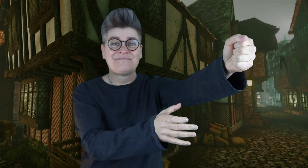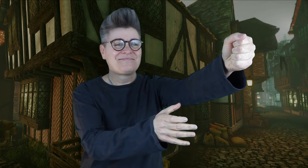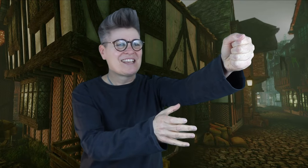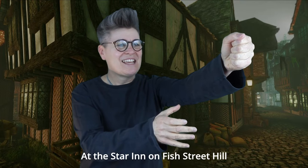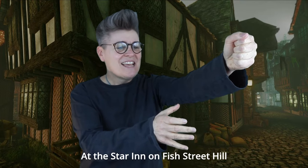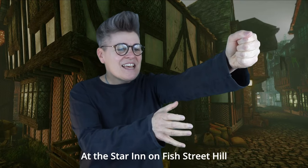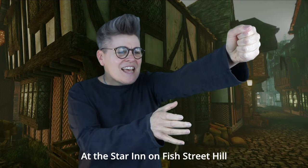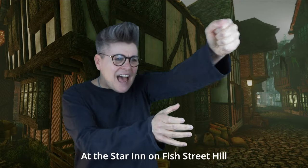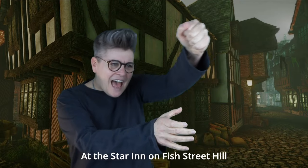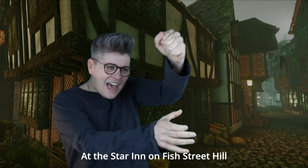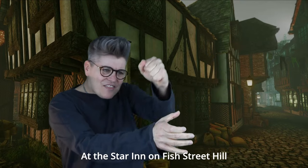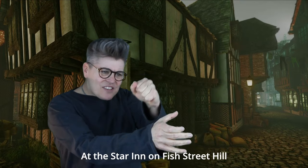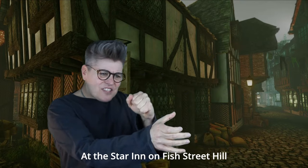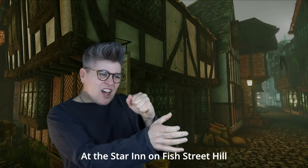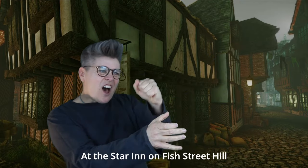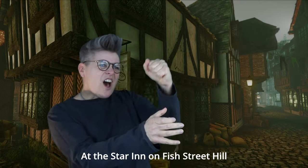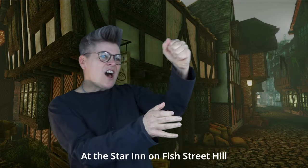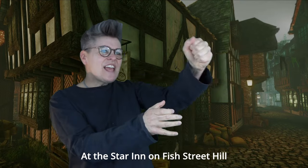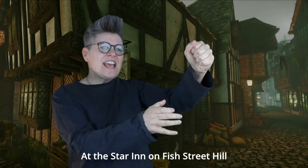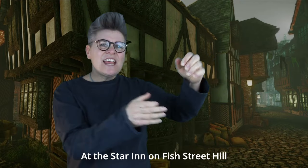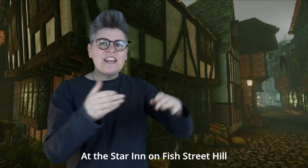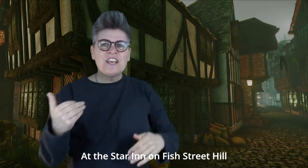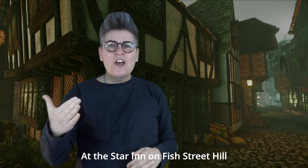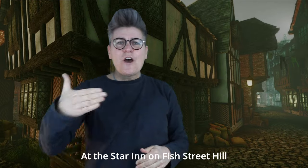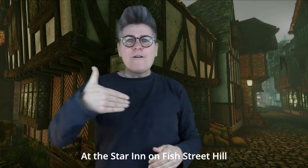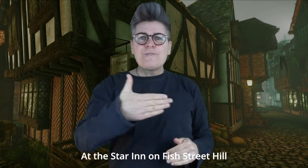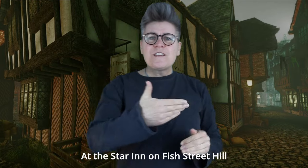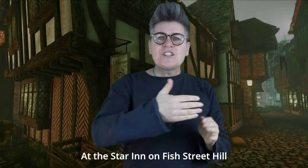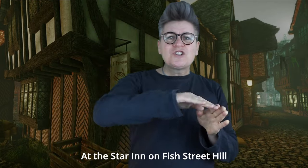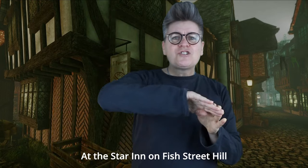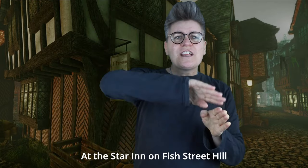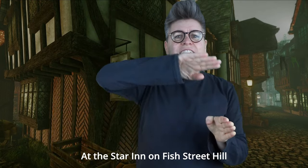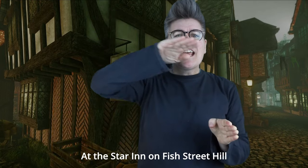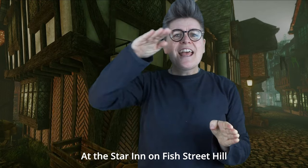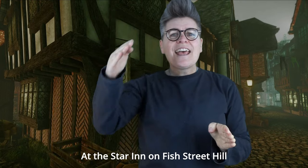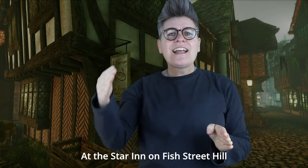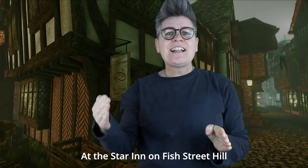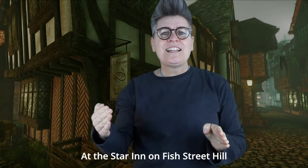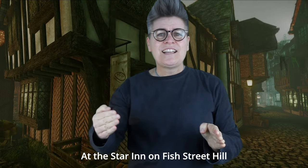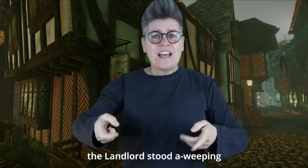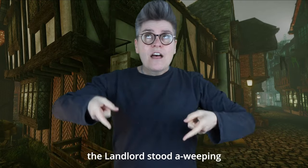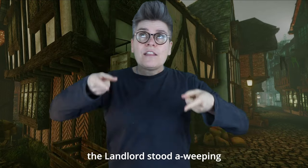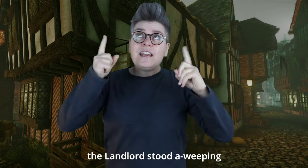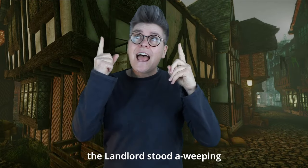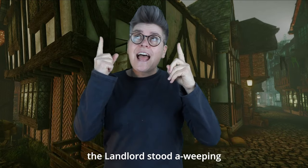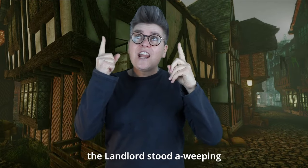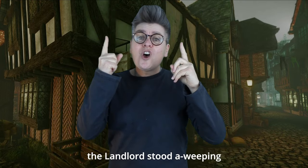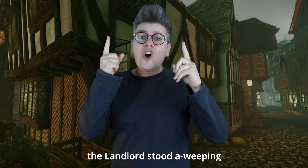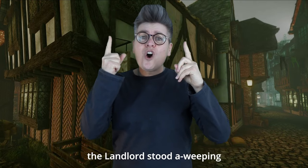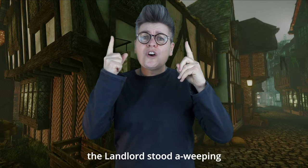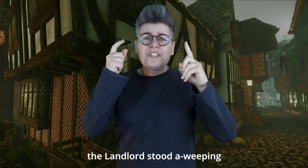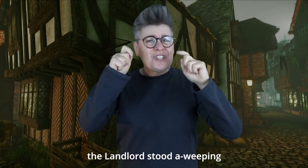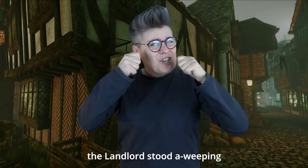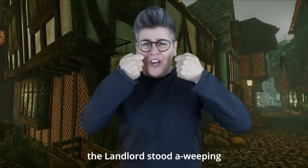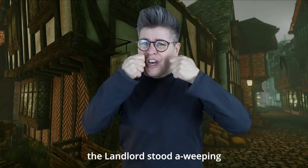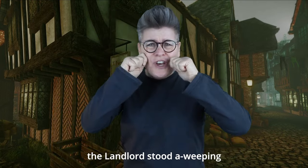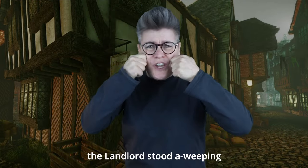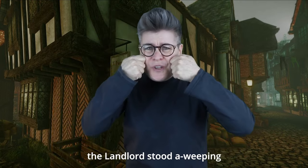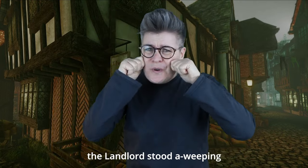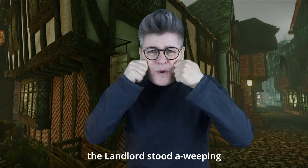At the Star Inn on Fish Street Hill The landlord stood a